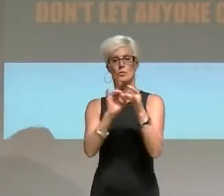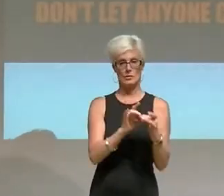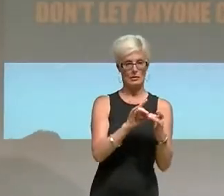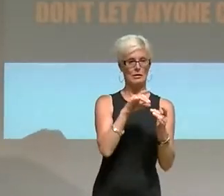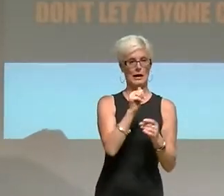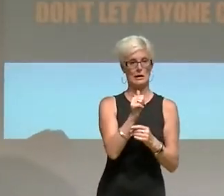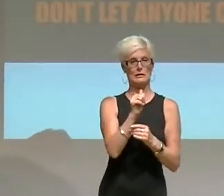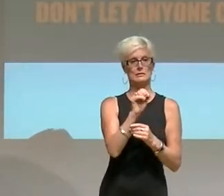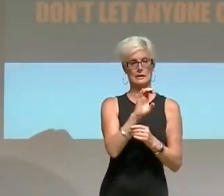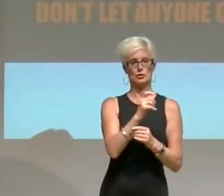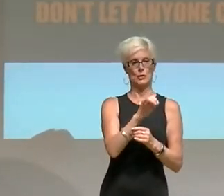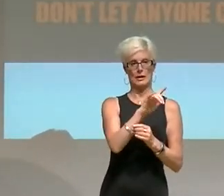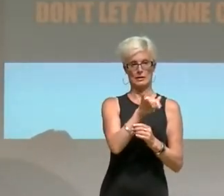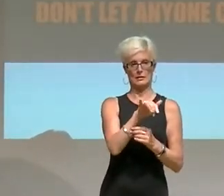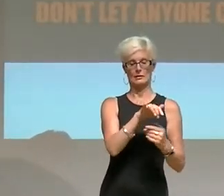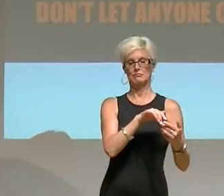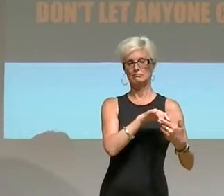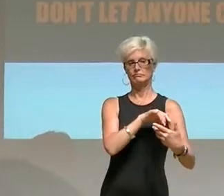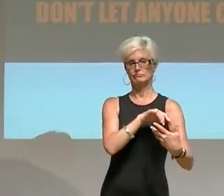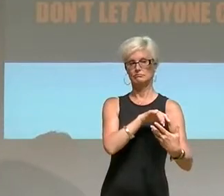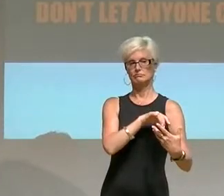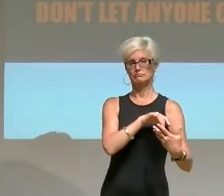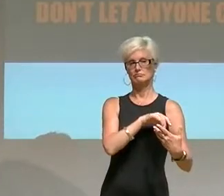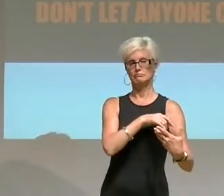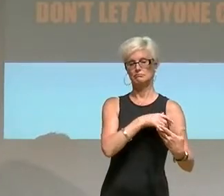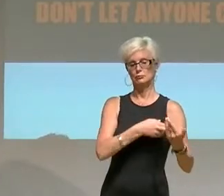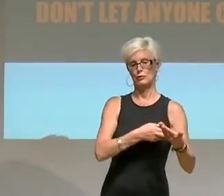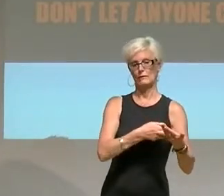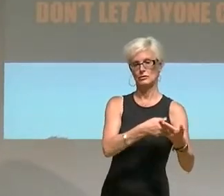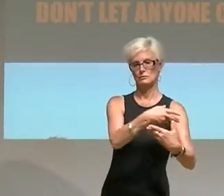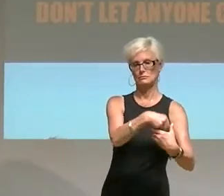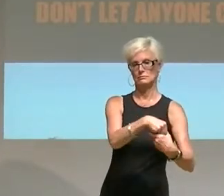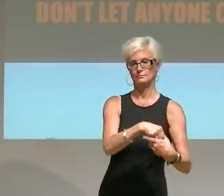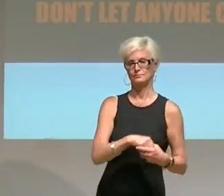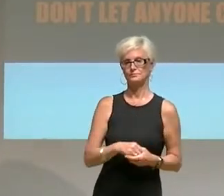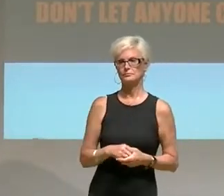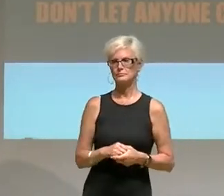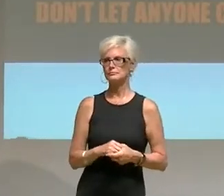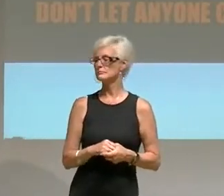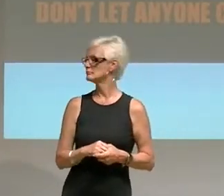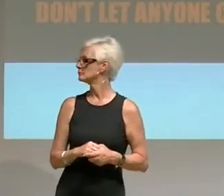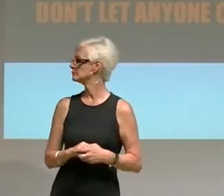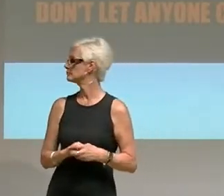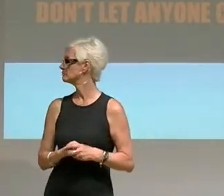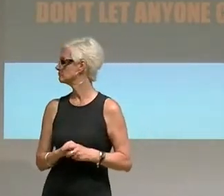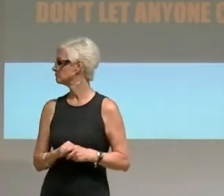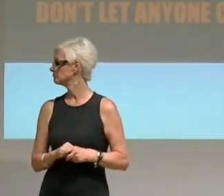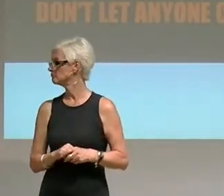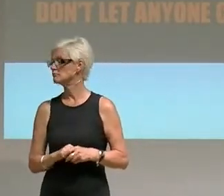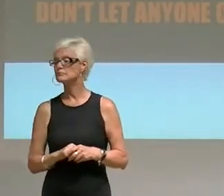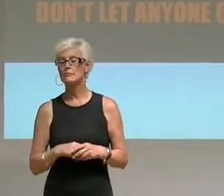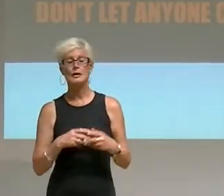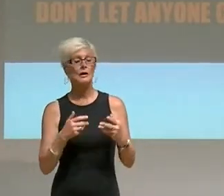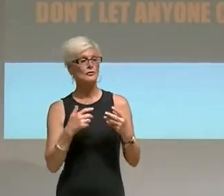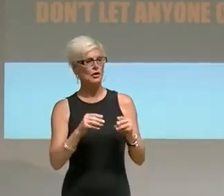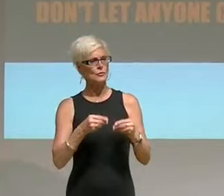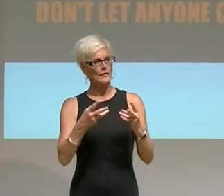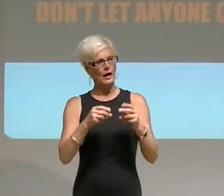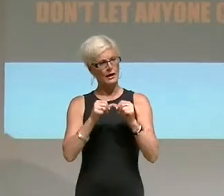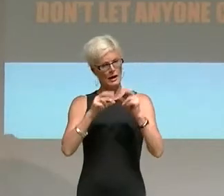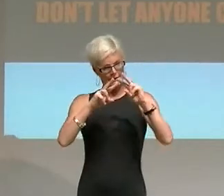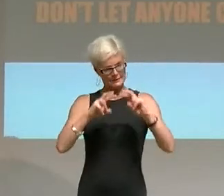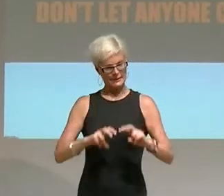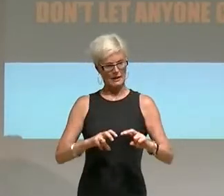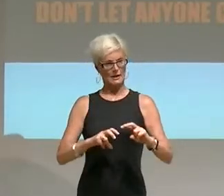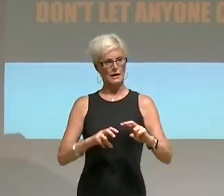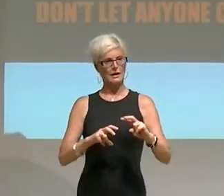The project I am currently working on seeks to provide a sustained analysis of asexuality that considers